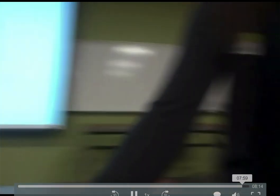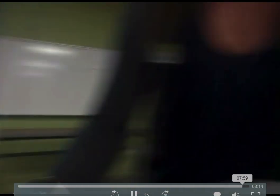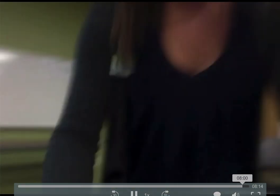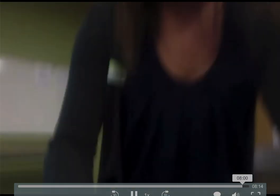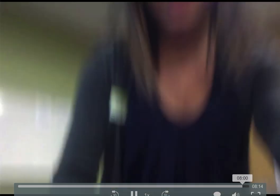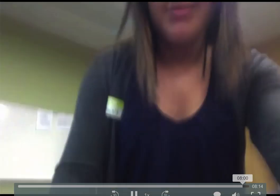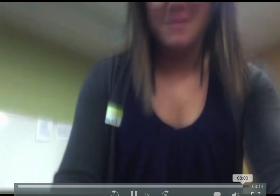Oh, my If you respuesta. you.